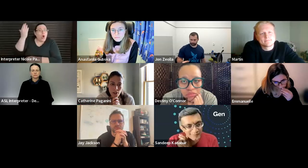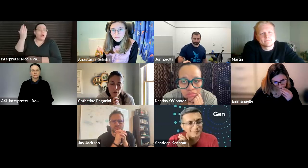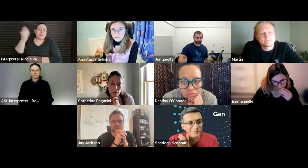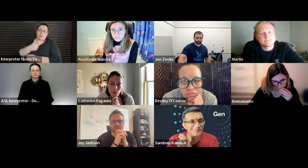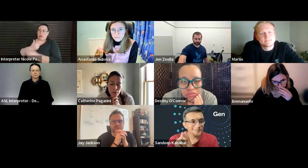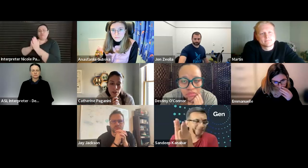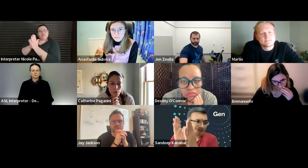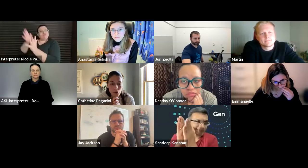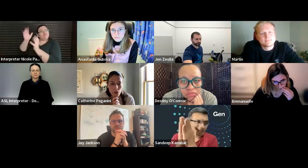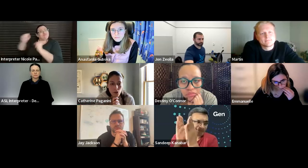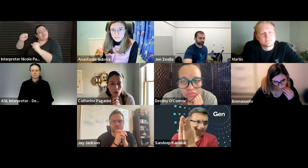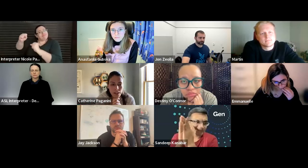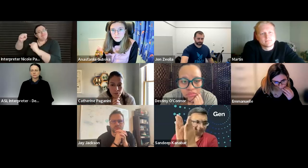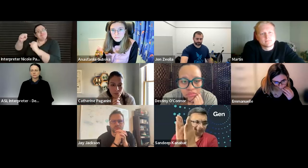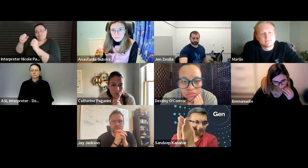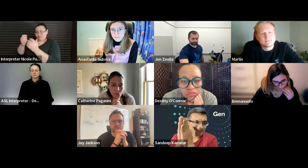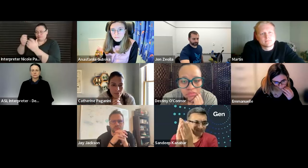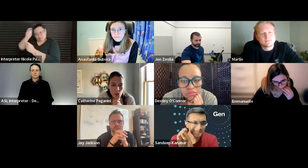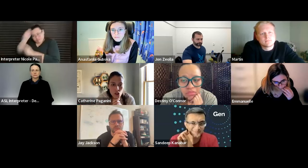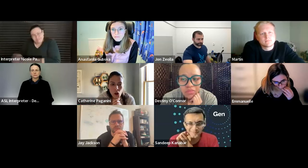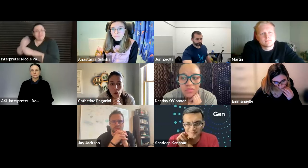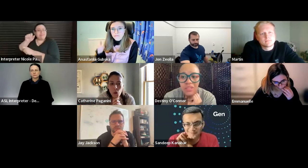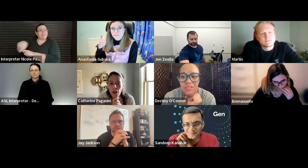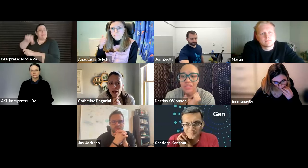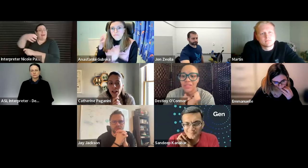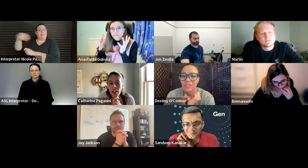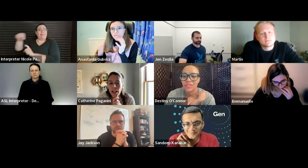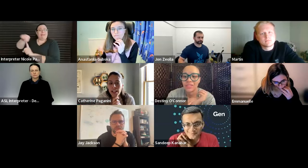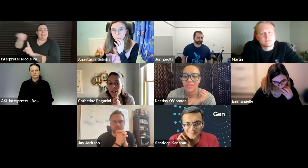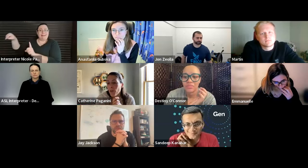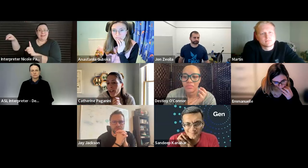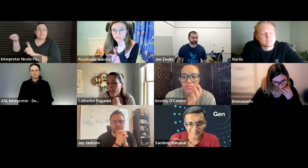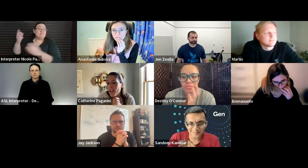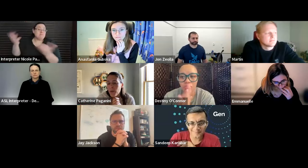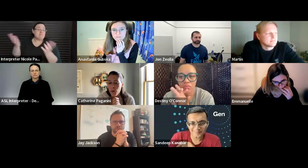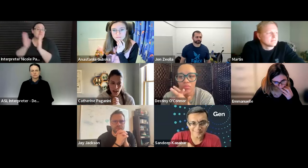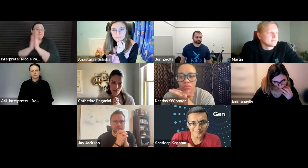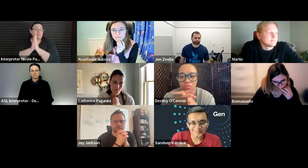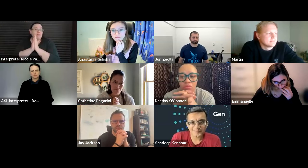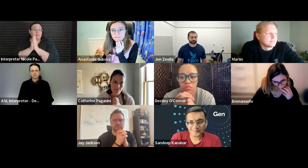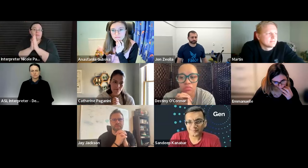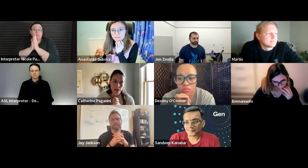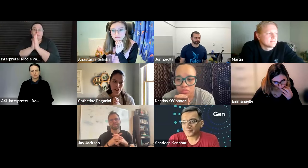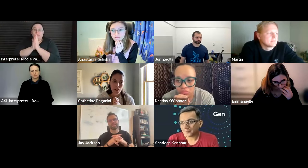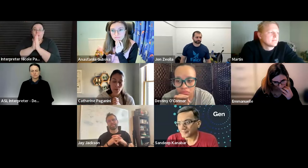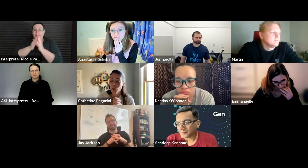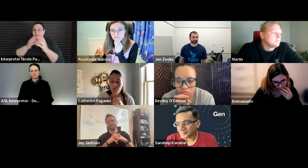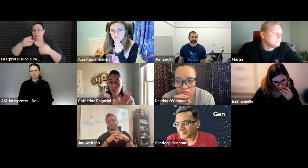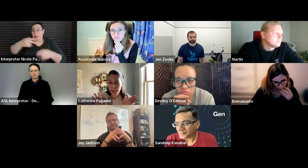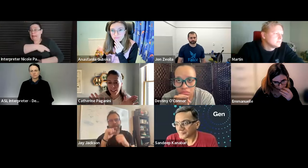kind of um give them credit um so it's up for us to come up with a name